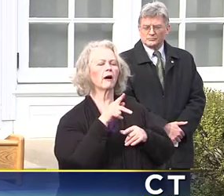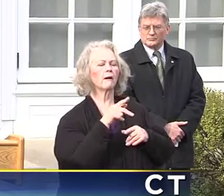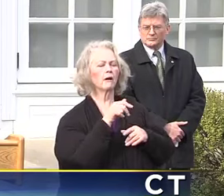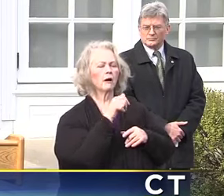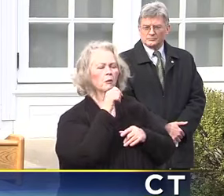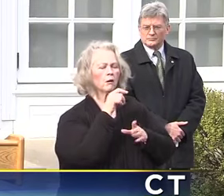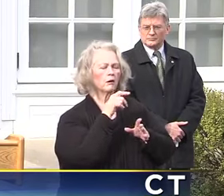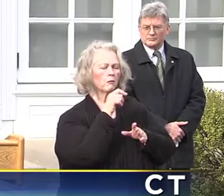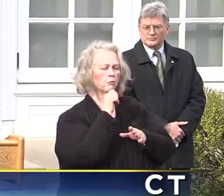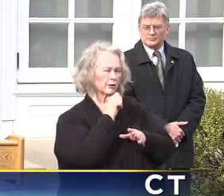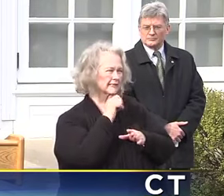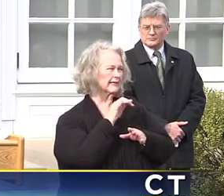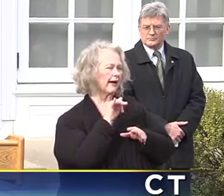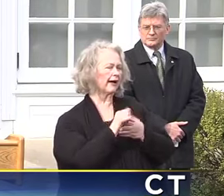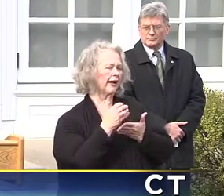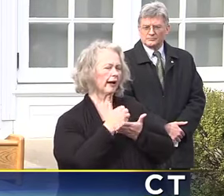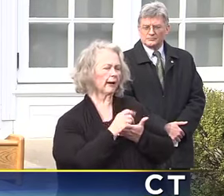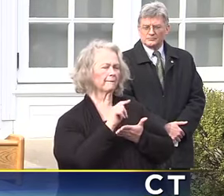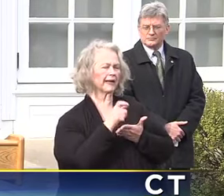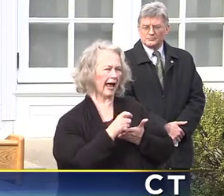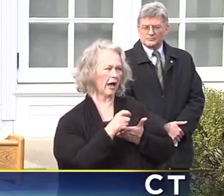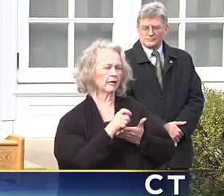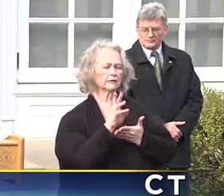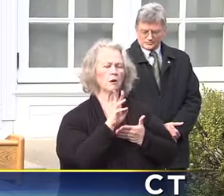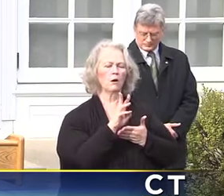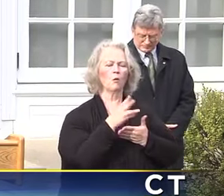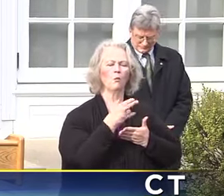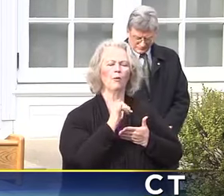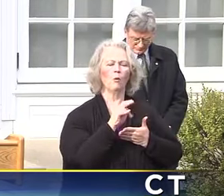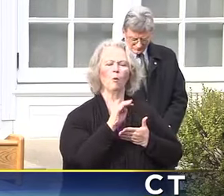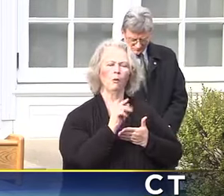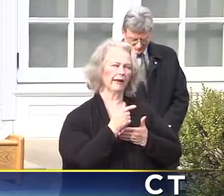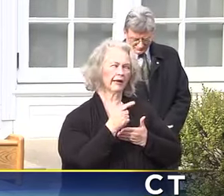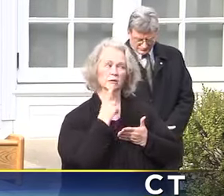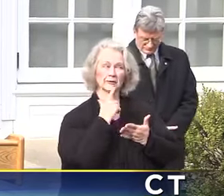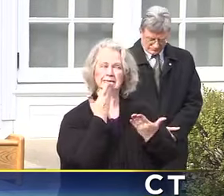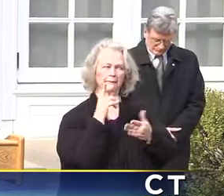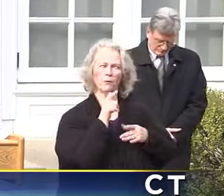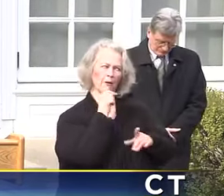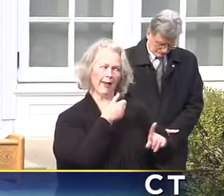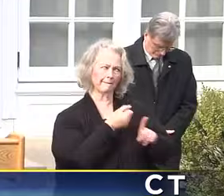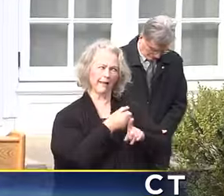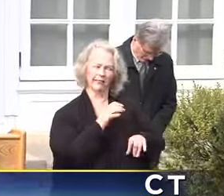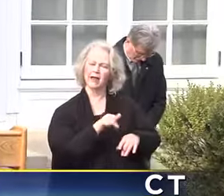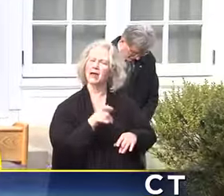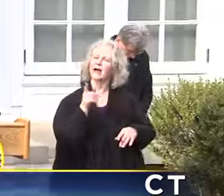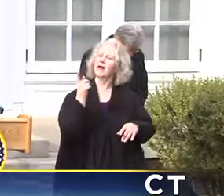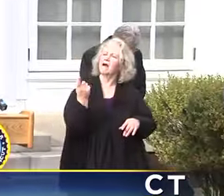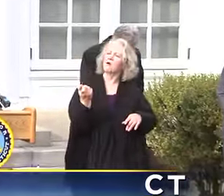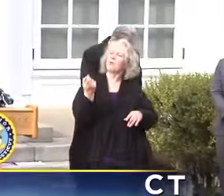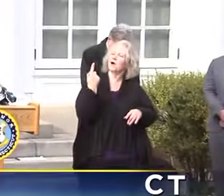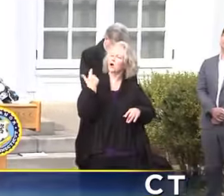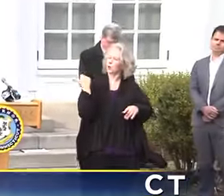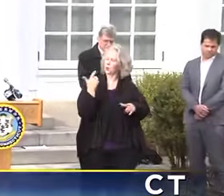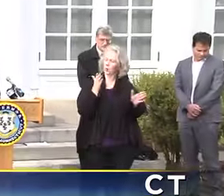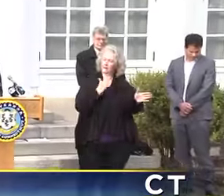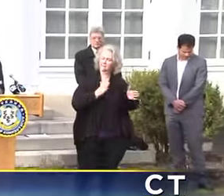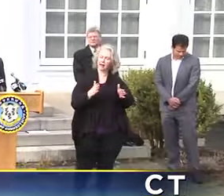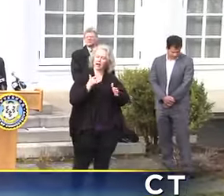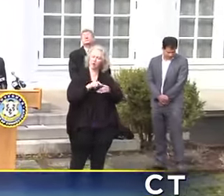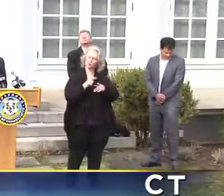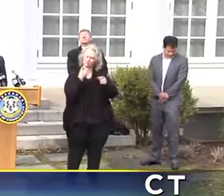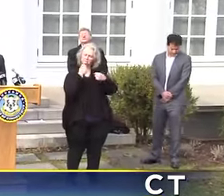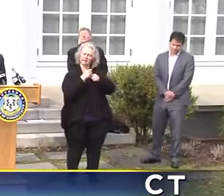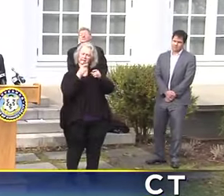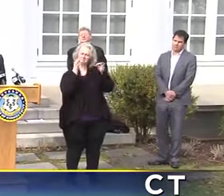and that in terms of filing and payment of those taxes will not be impacted. Governor, do you plan on finding any sort of executive order that would allow